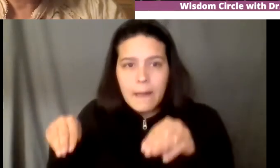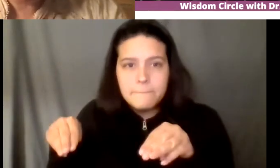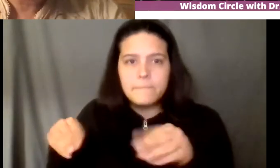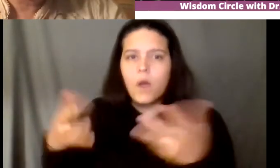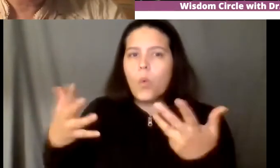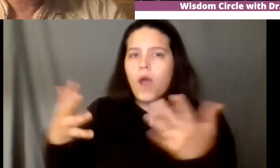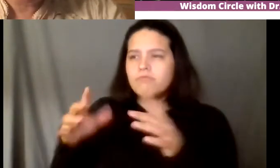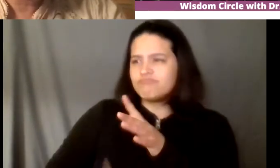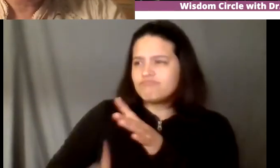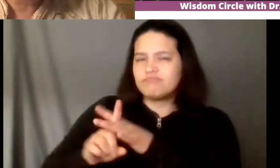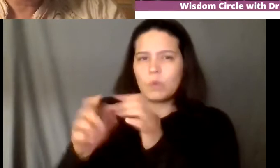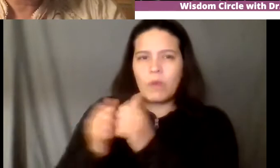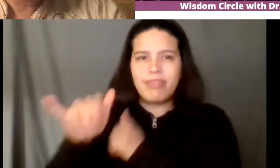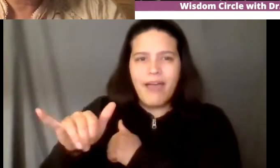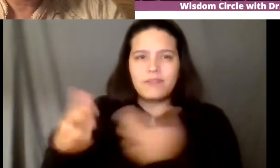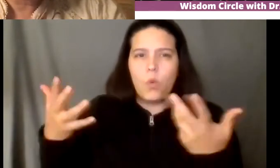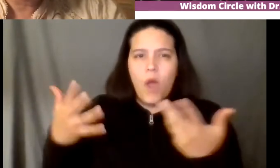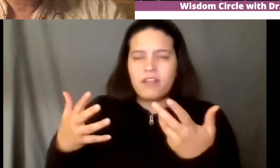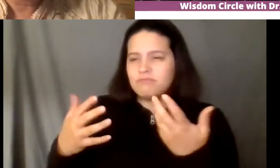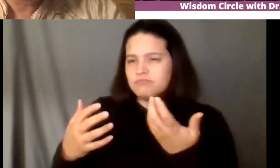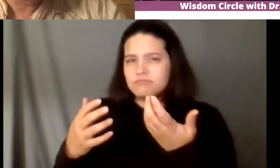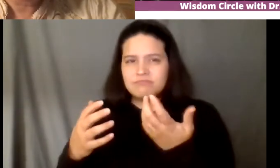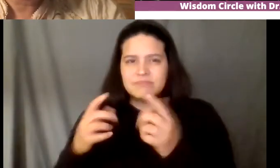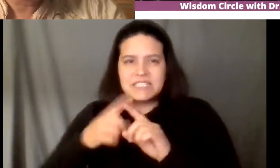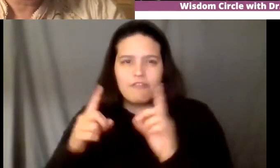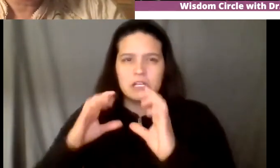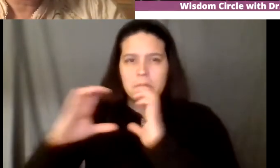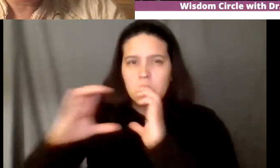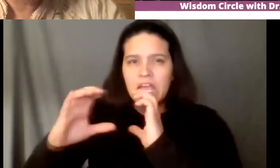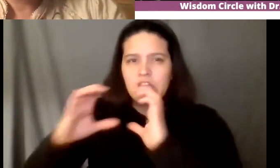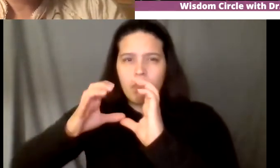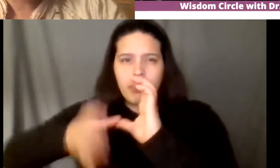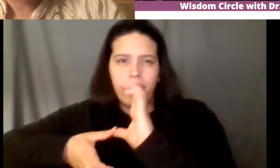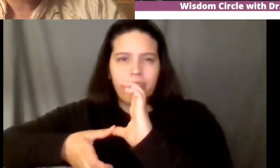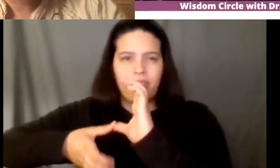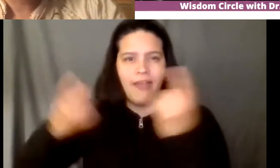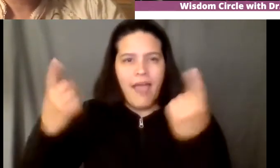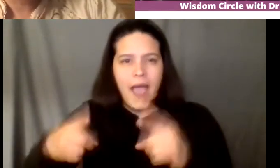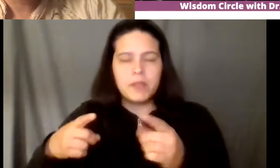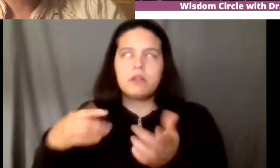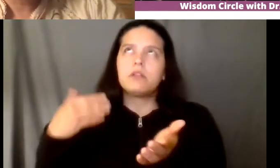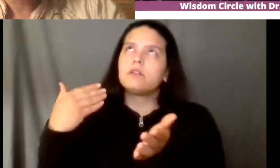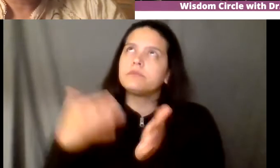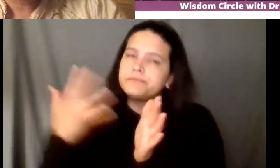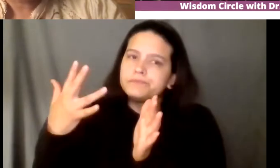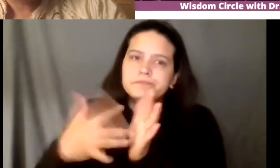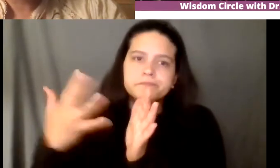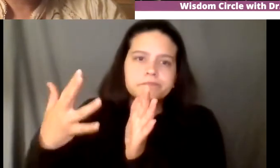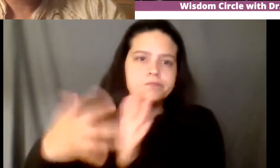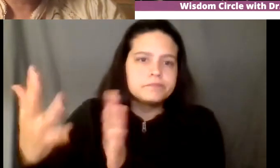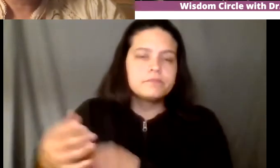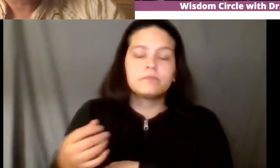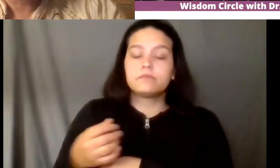and some i'm sure there's some communication breakdowns that happen with uh misappropriation and